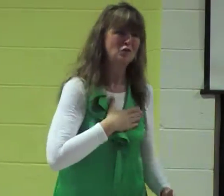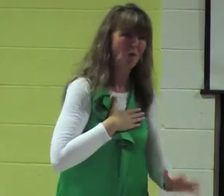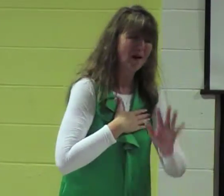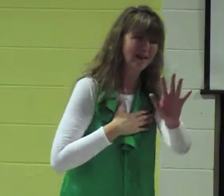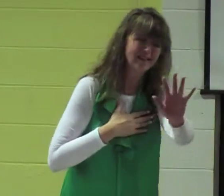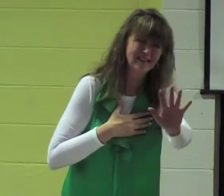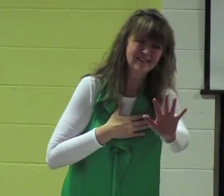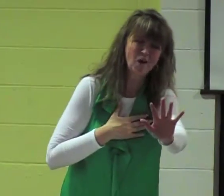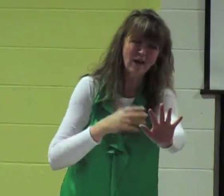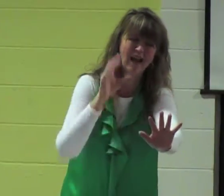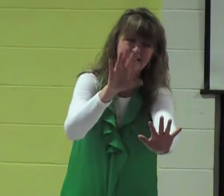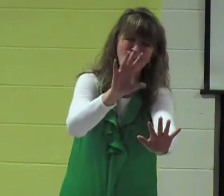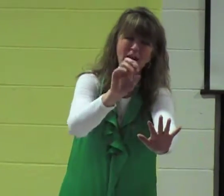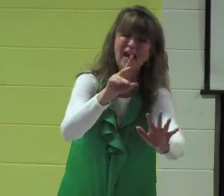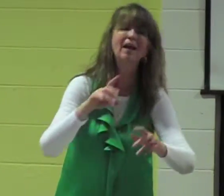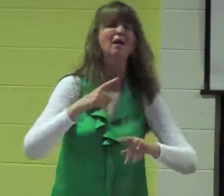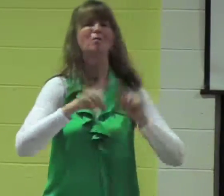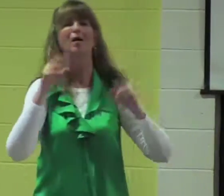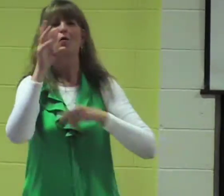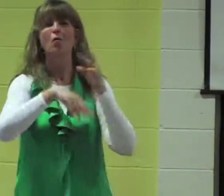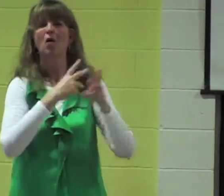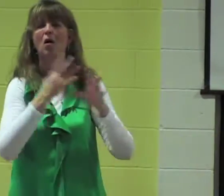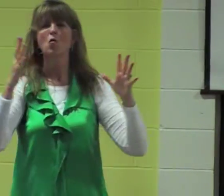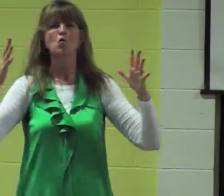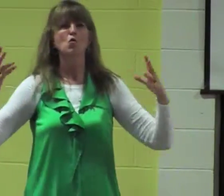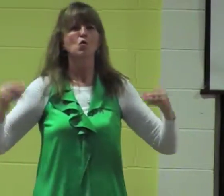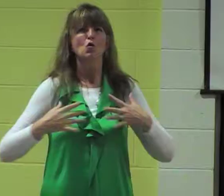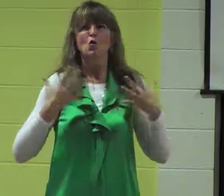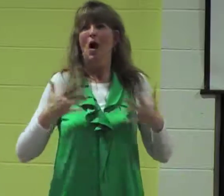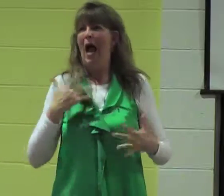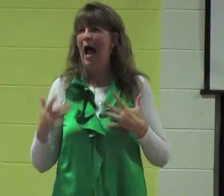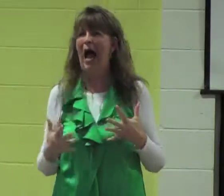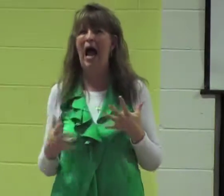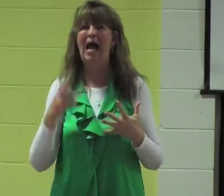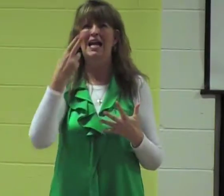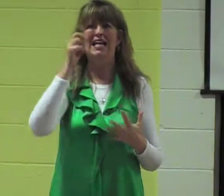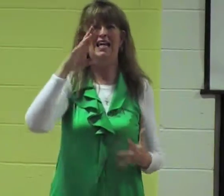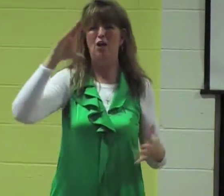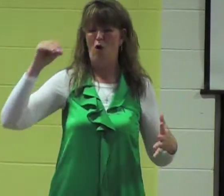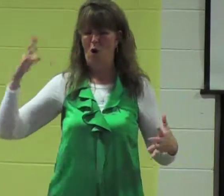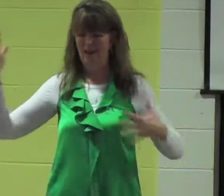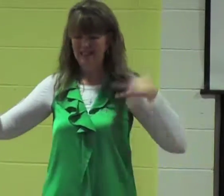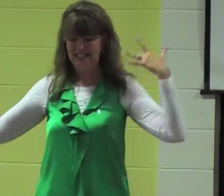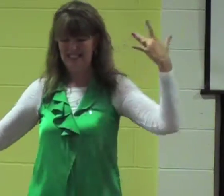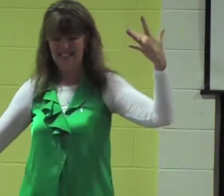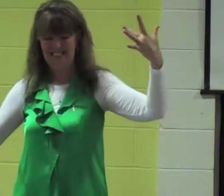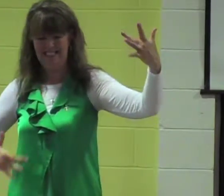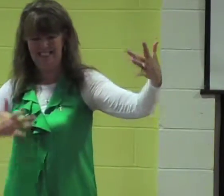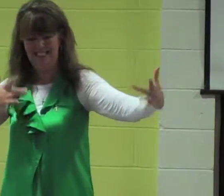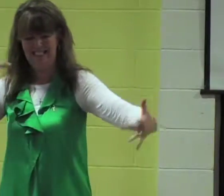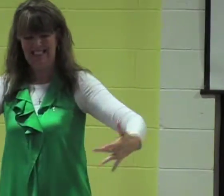If you enjoy it it's okay but the world gets so excited about a hero